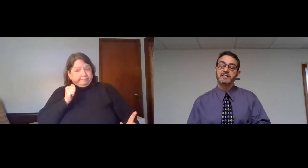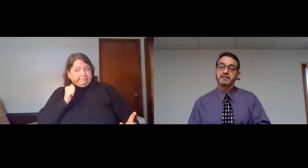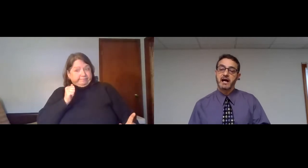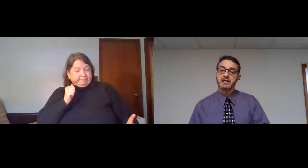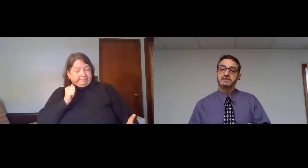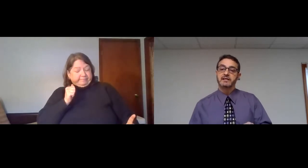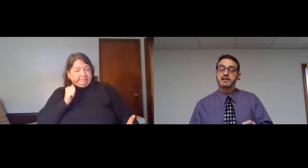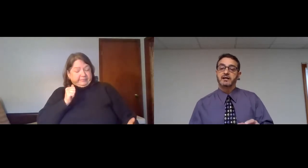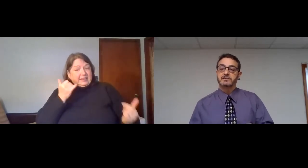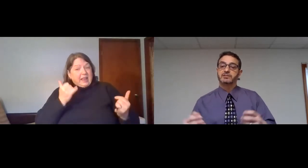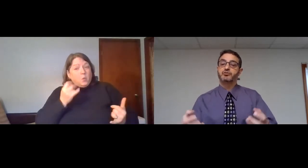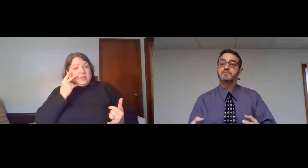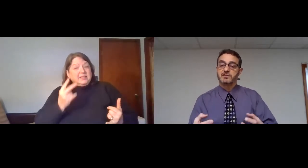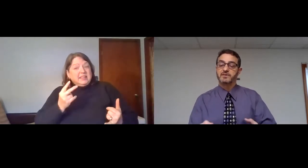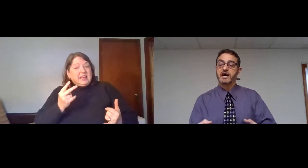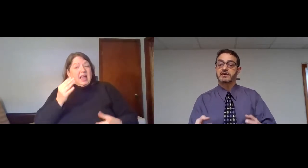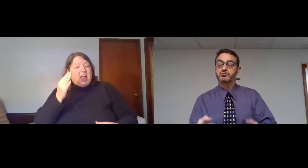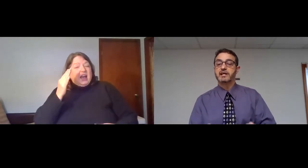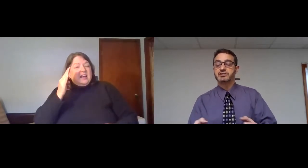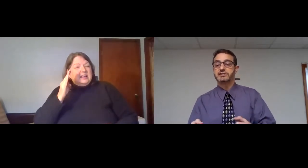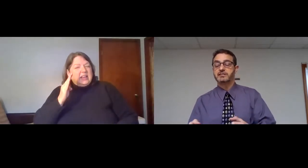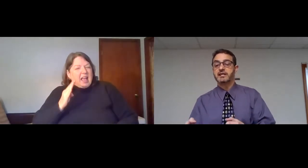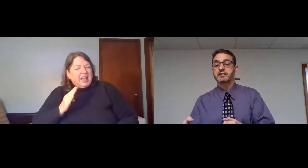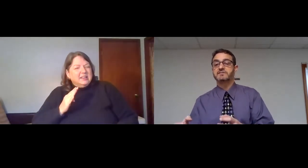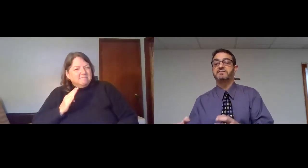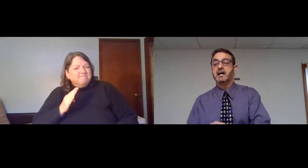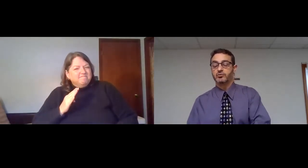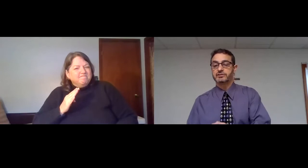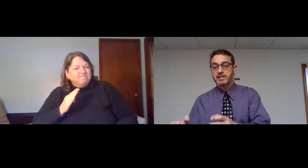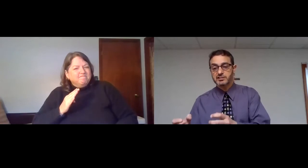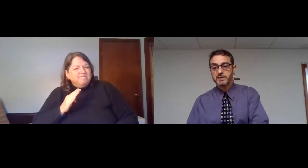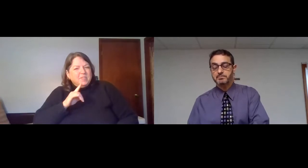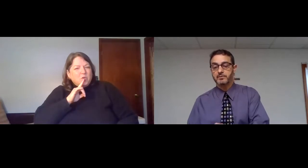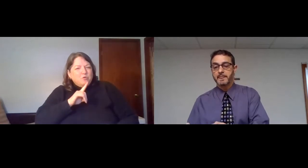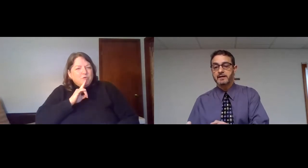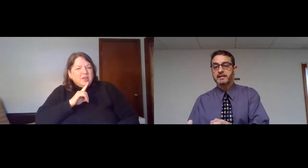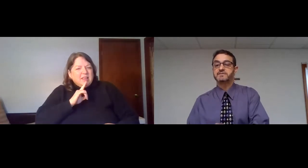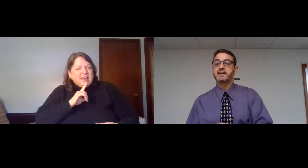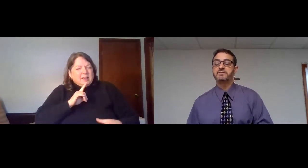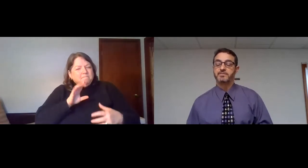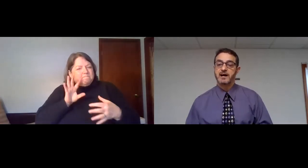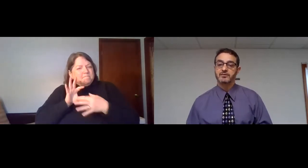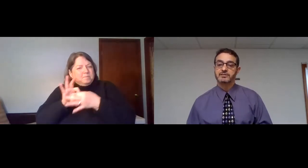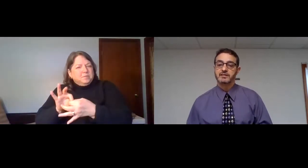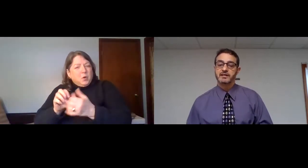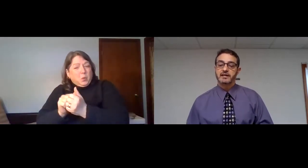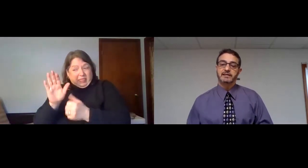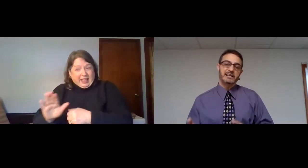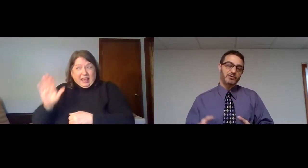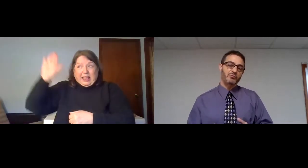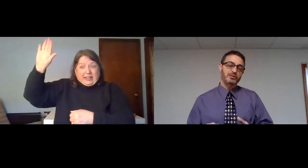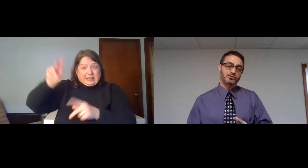we find God's description of God in relation to his followers, his people, his faithful followers.